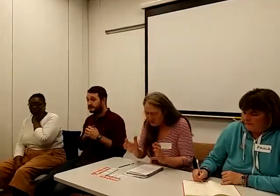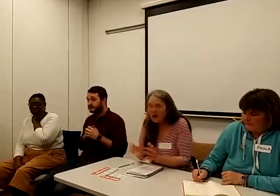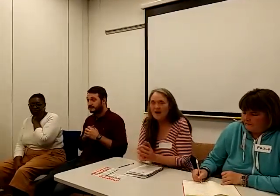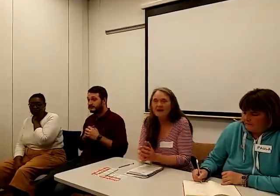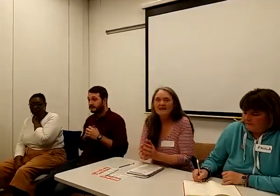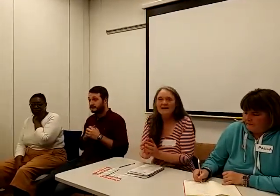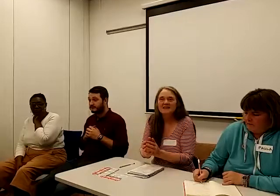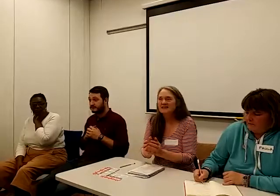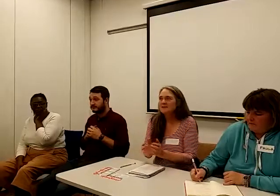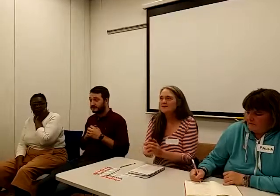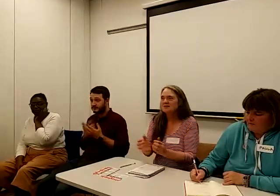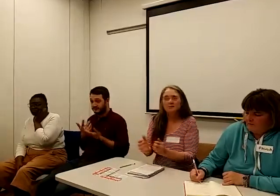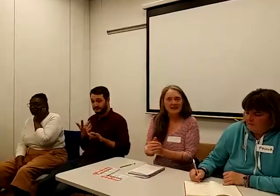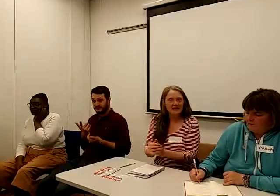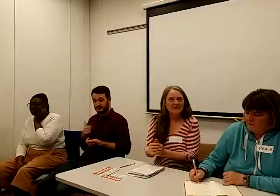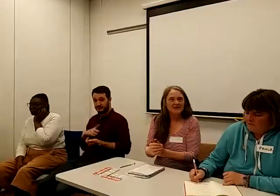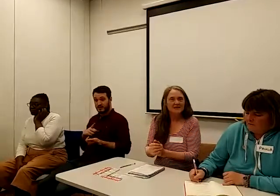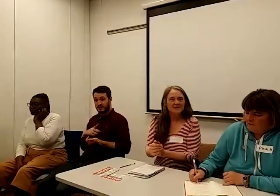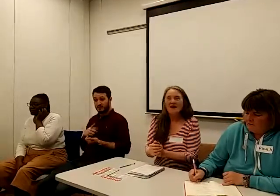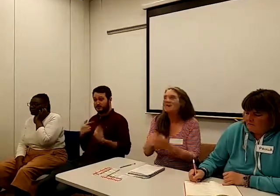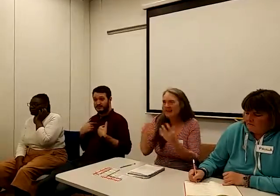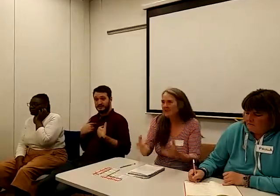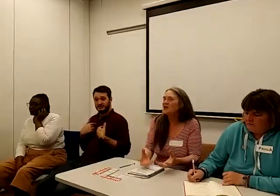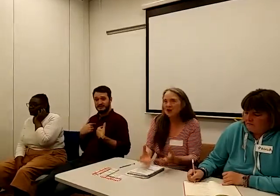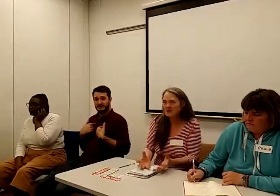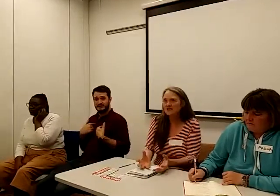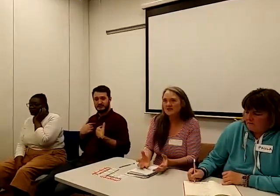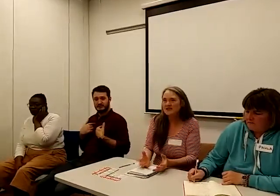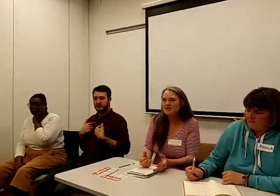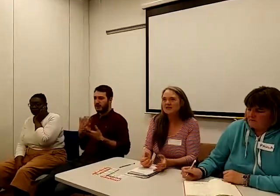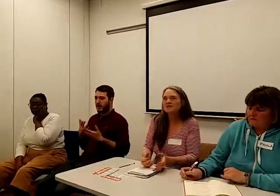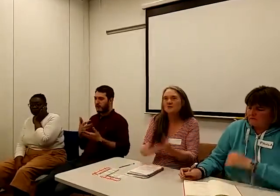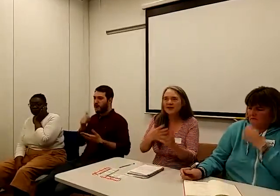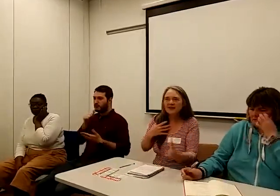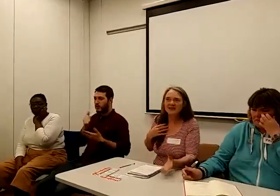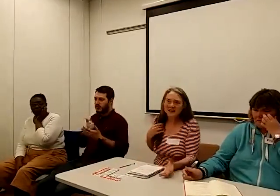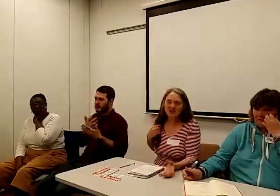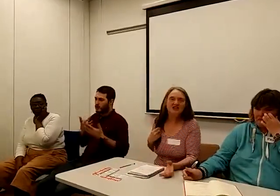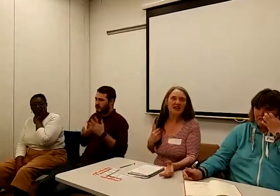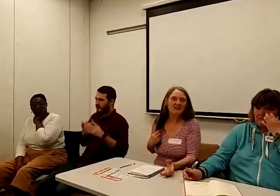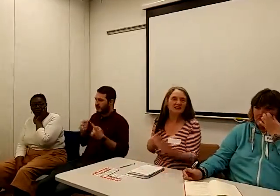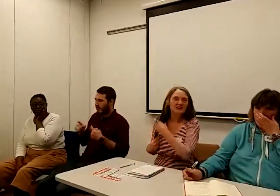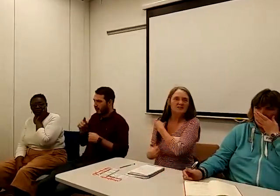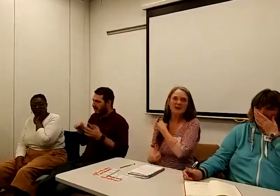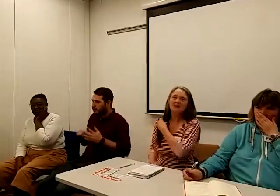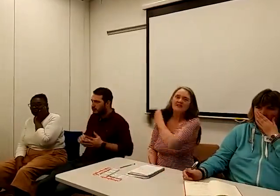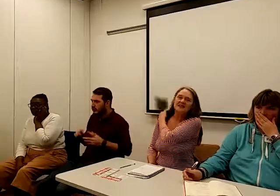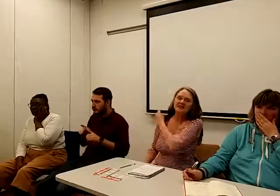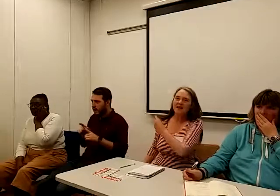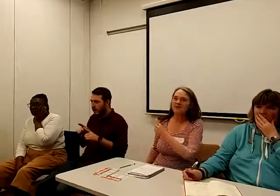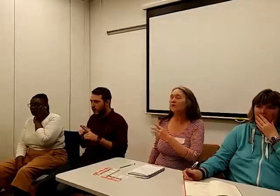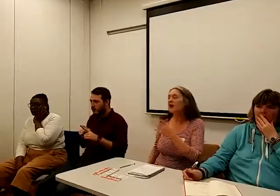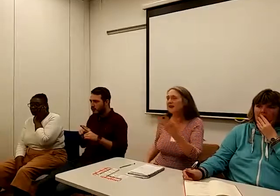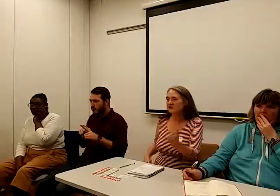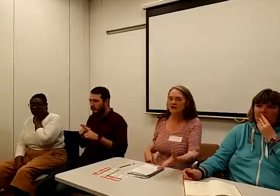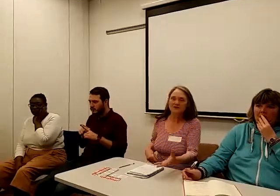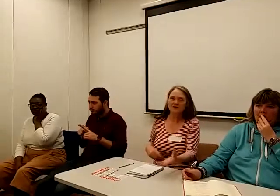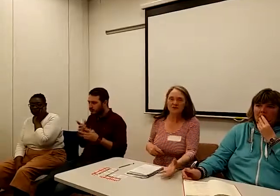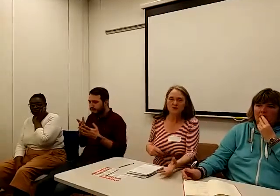is why it seems to me, I mean there are lots of other issues about the conditionality of benefits, about the way they're trying to